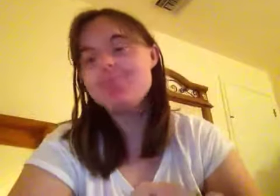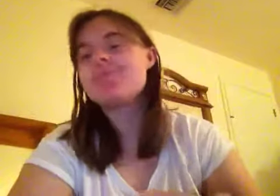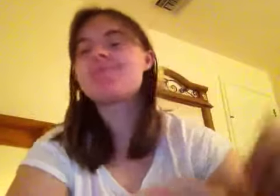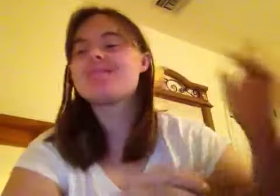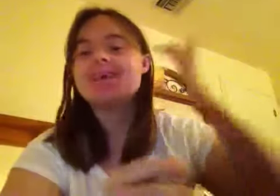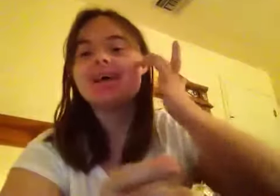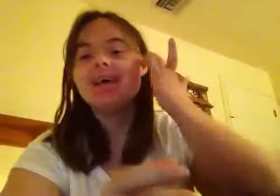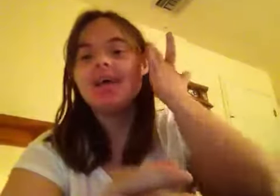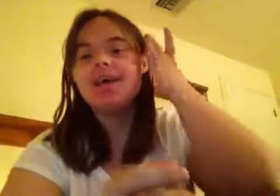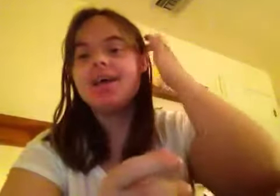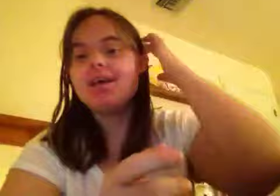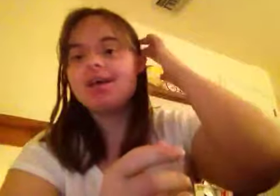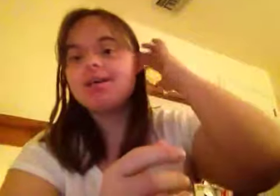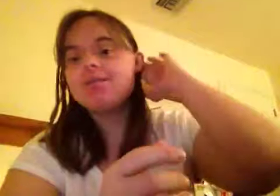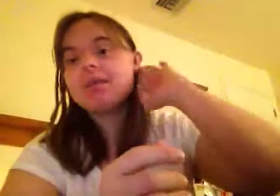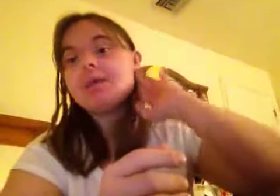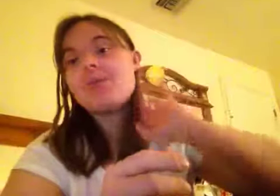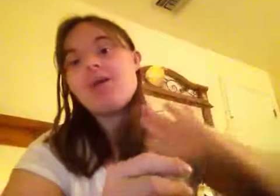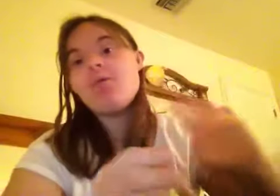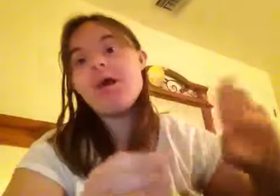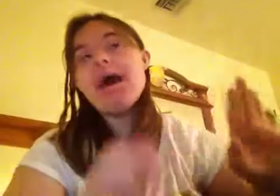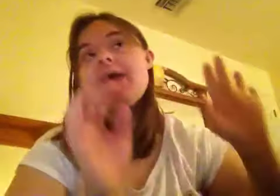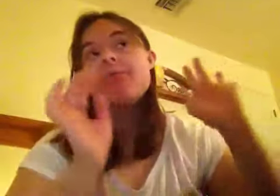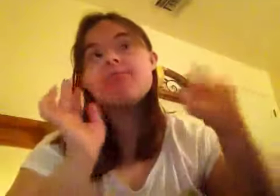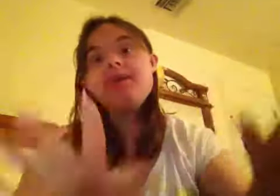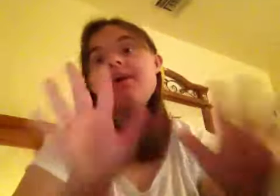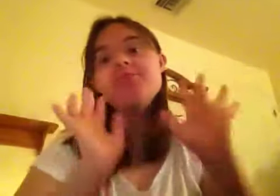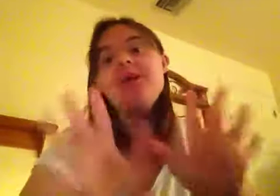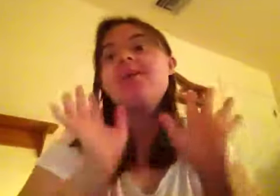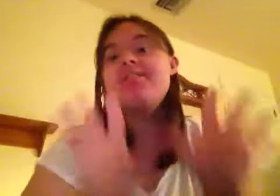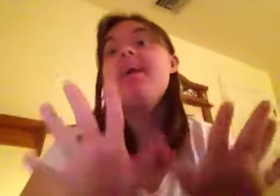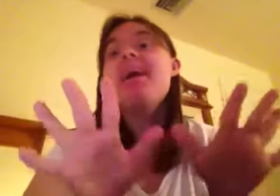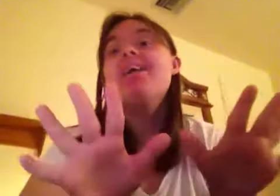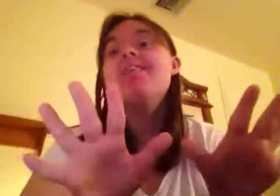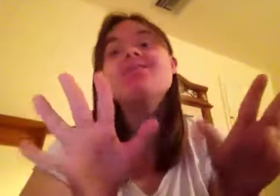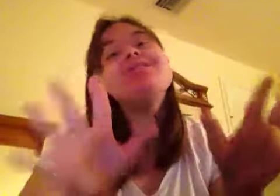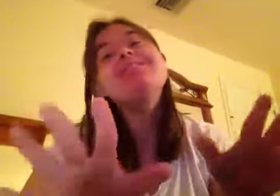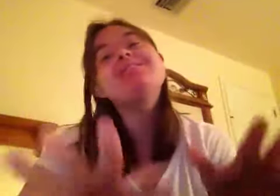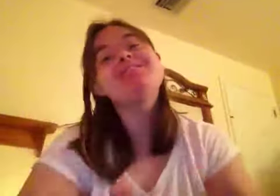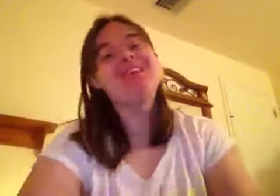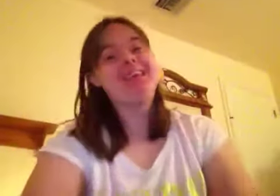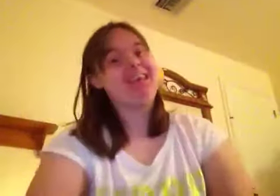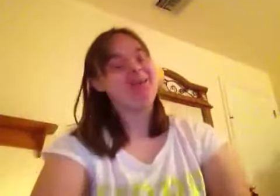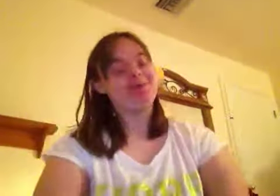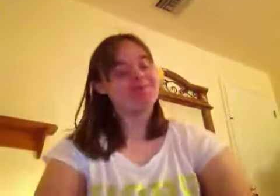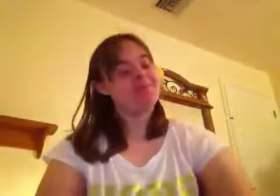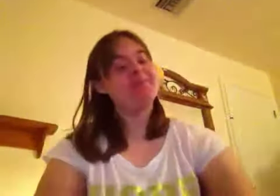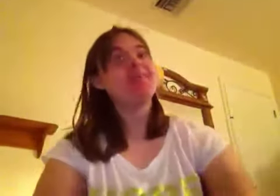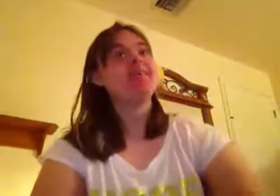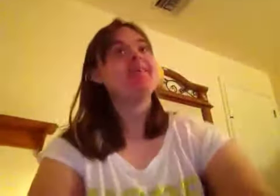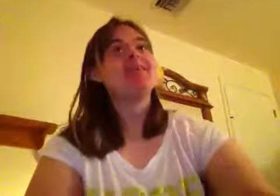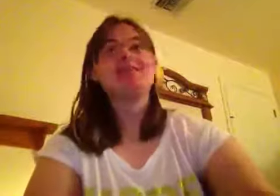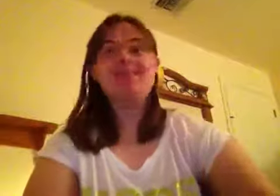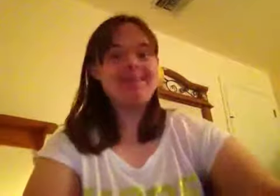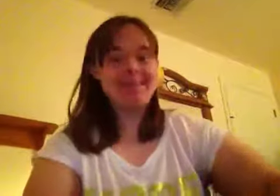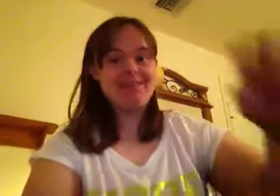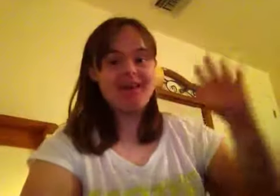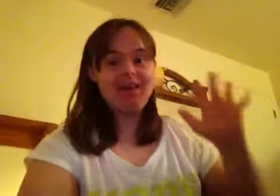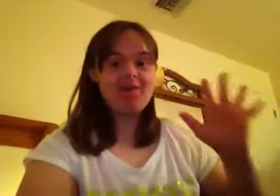and yeah by the way I'm a big big fan of Lucas and Jenny look at the Jenny if